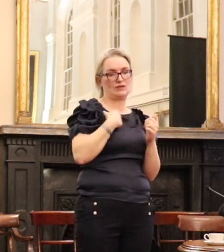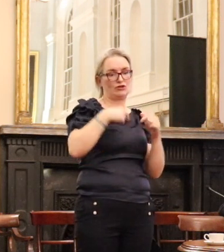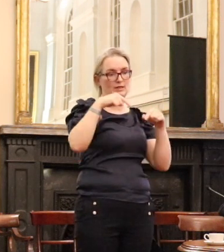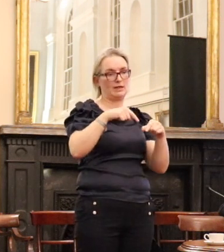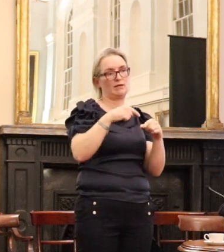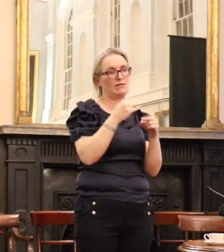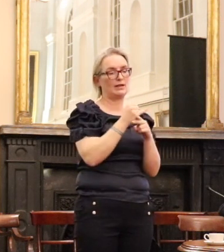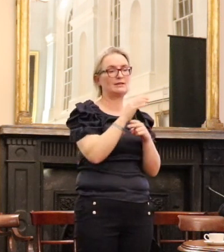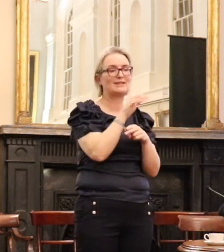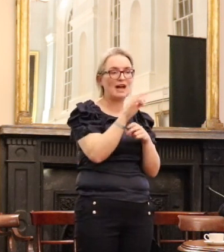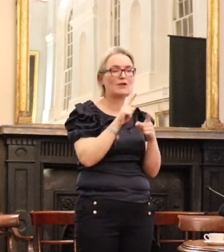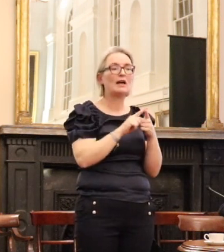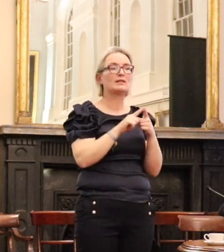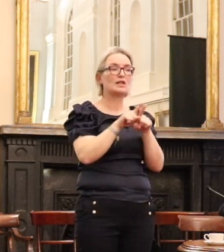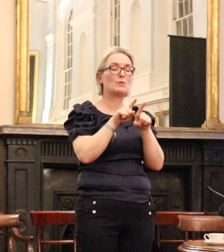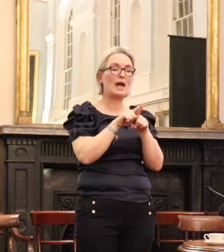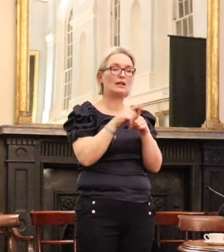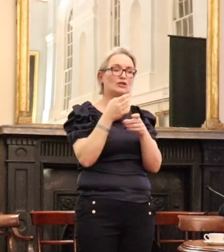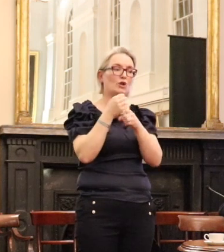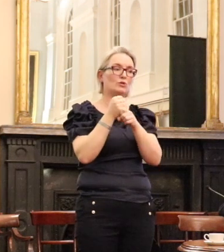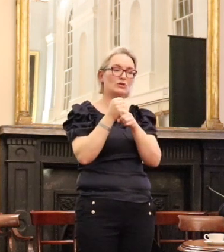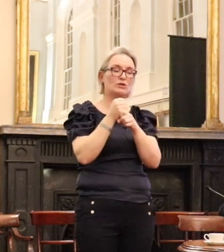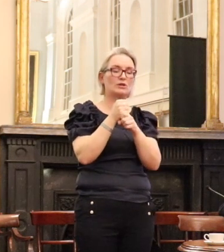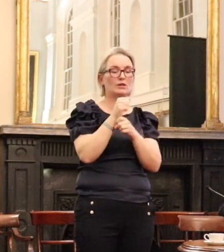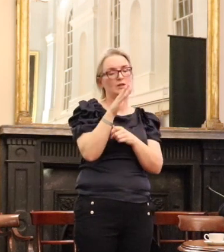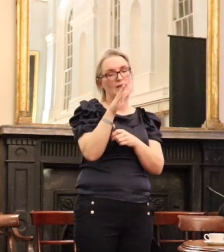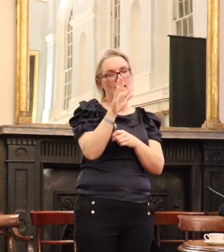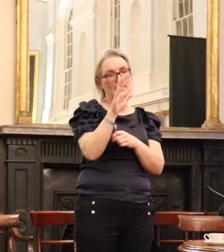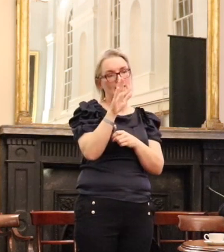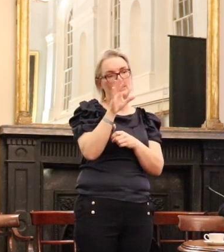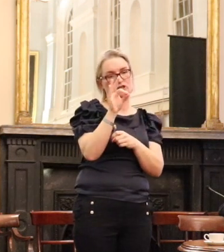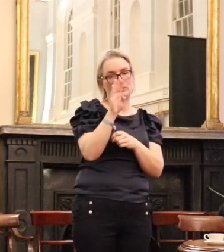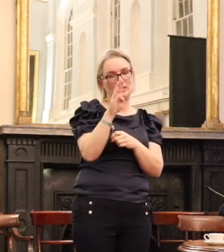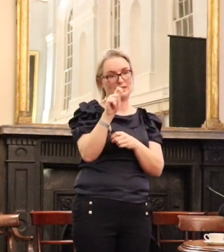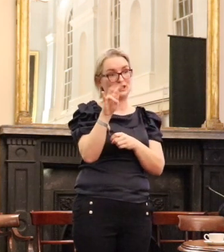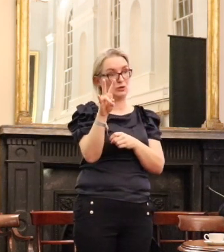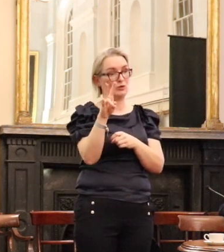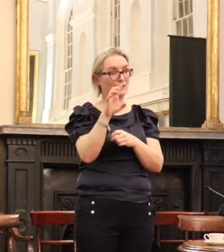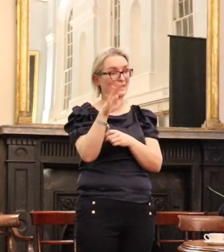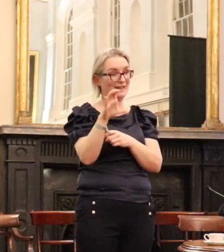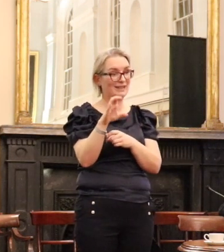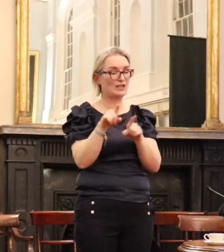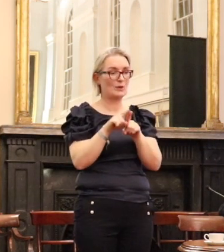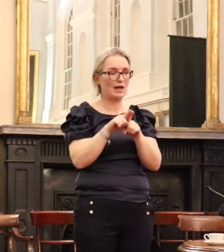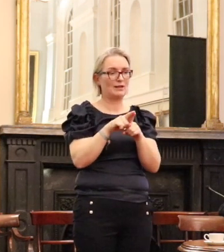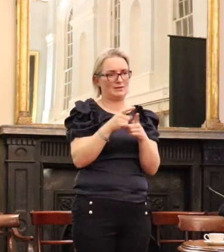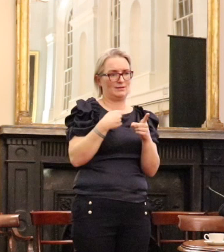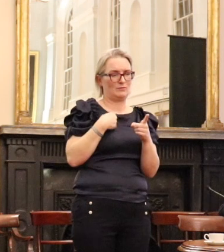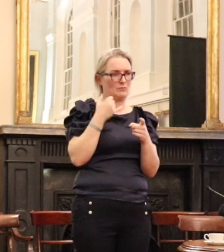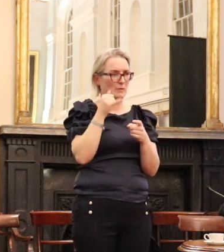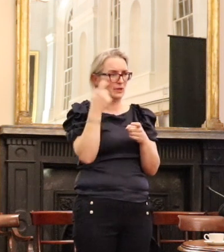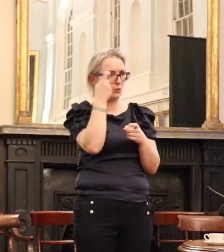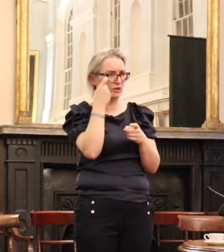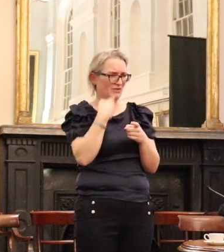have. she also runs an LGBTQI plus clinic and some people think well how after 2015 can you still need an LGBTQ clinic